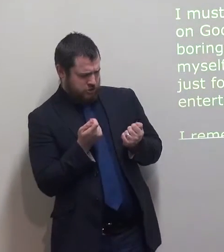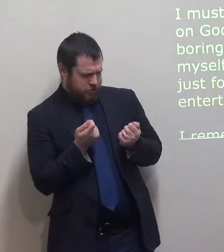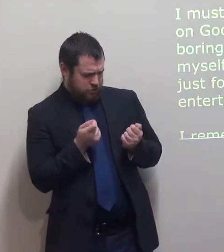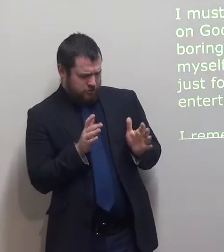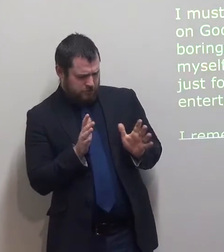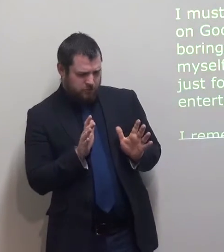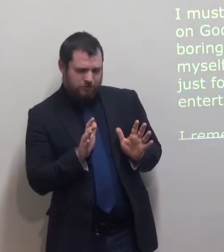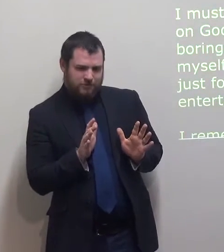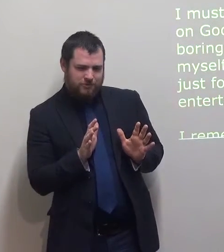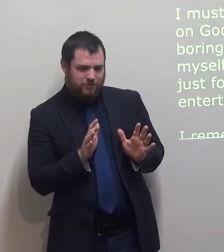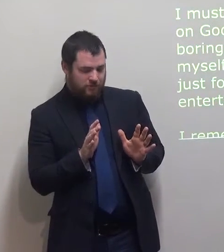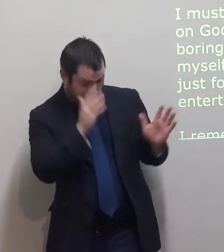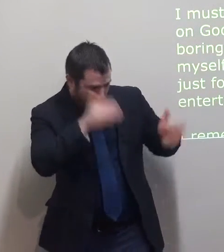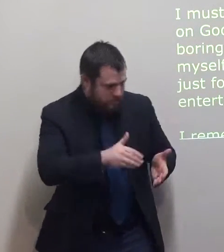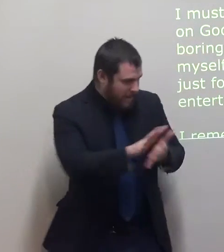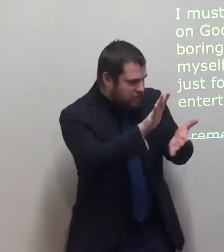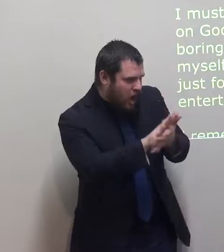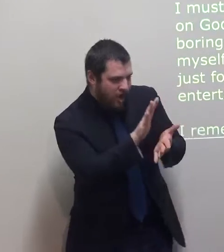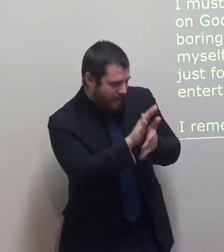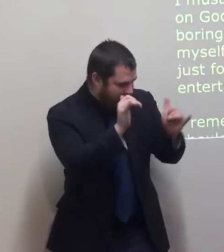I do not just focus on pleasure and want to see him.